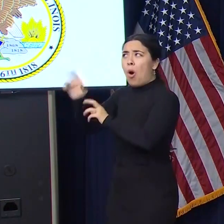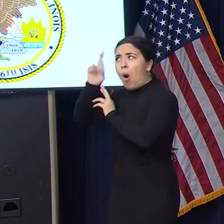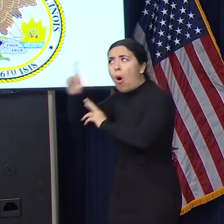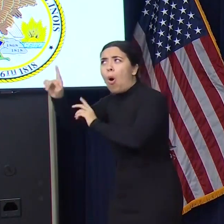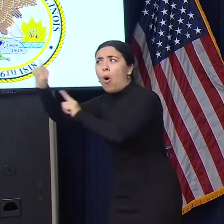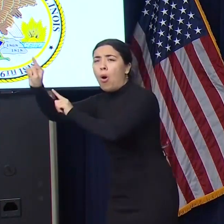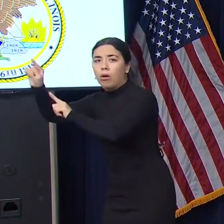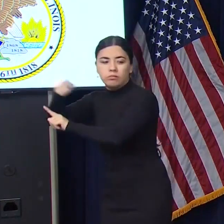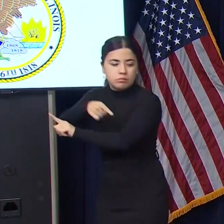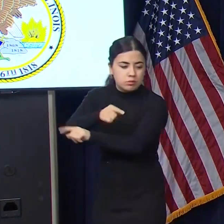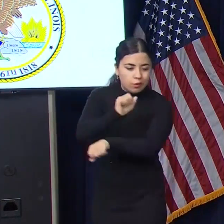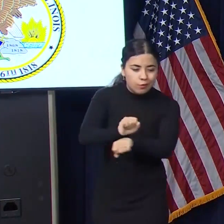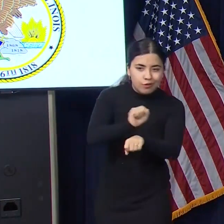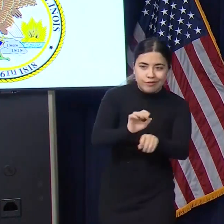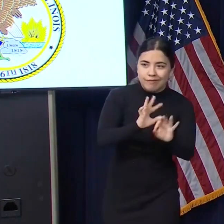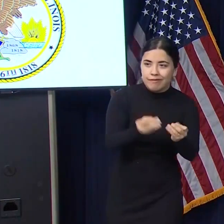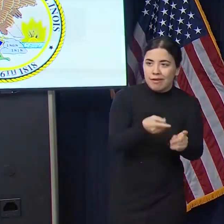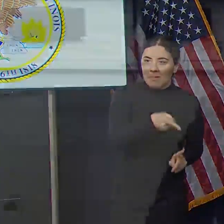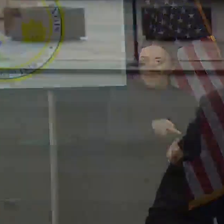middle-class families under the bus.